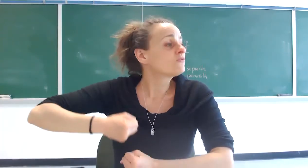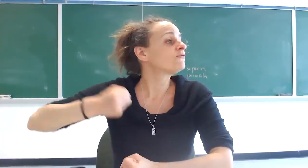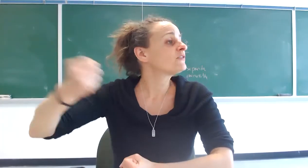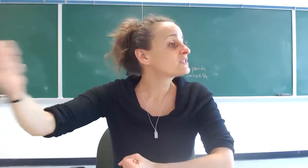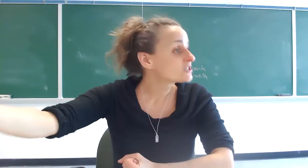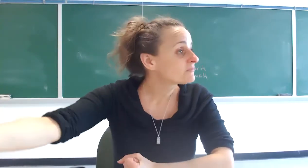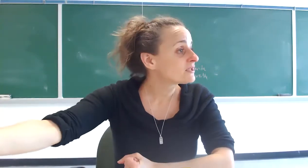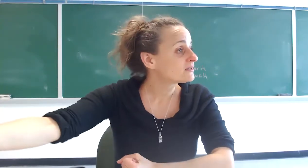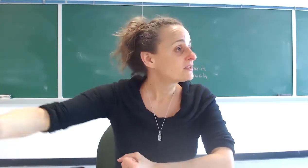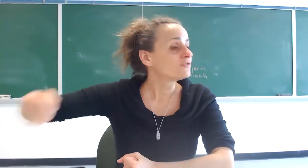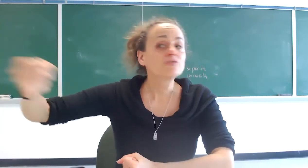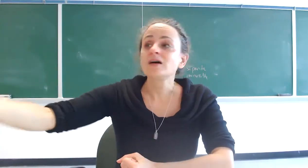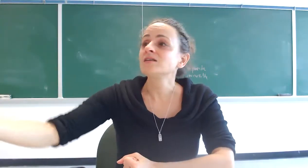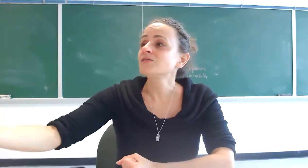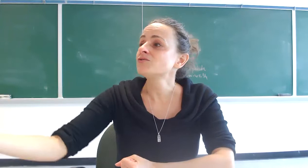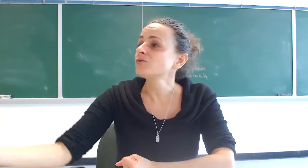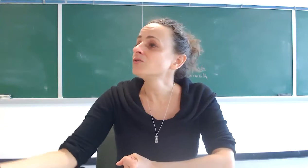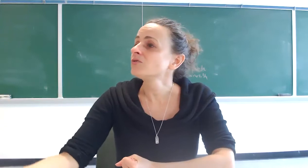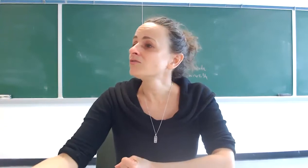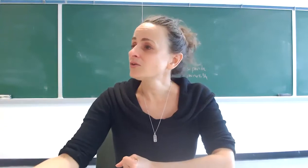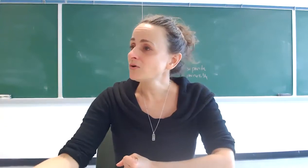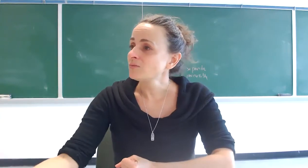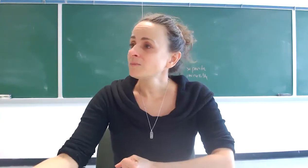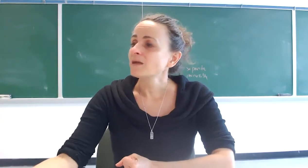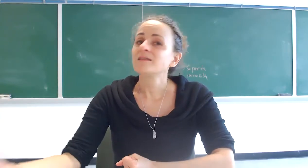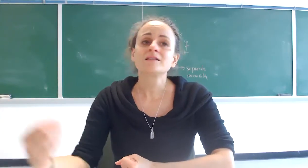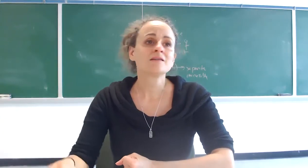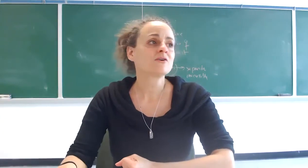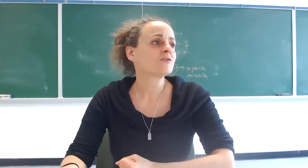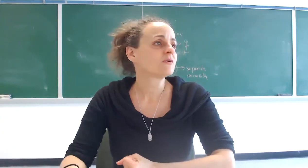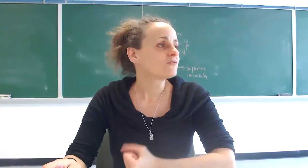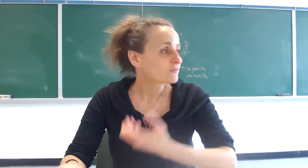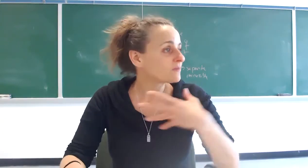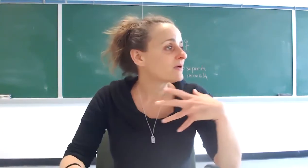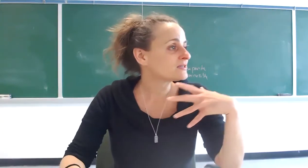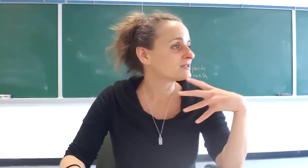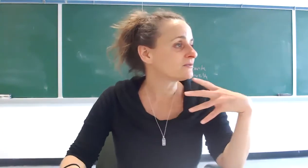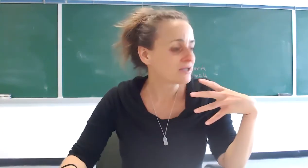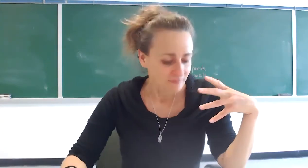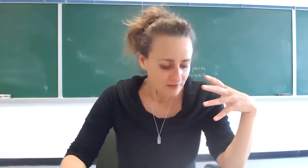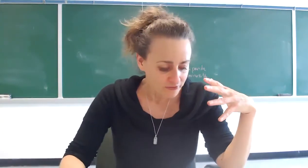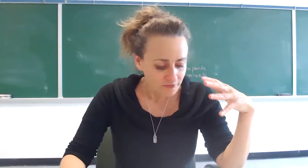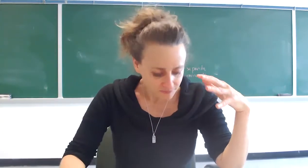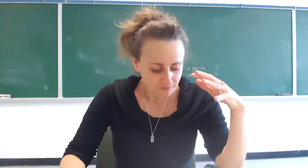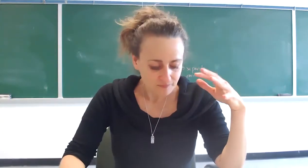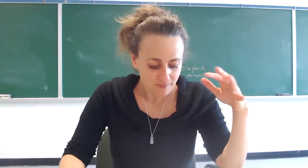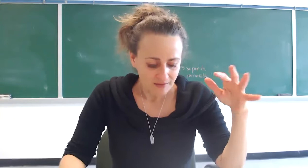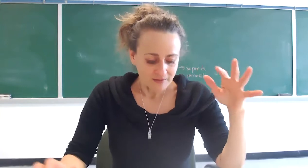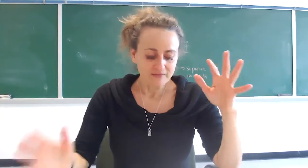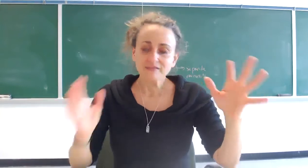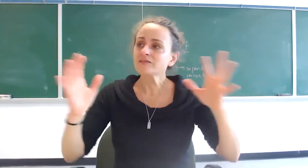flesh and blood to that individual you don't even know and that's the argument from compassion right so this is